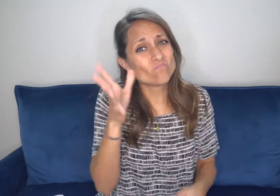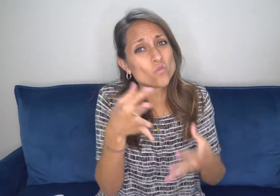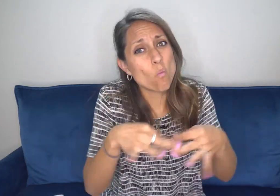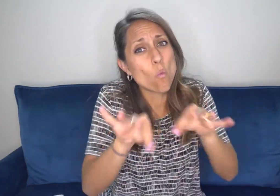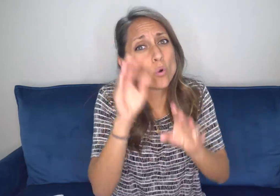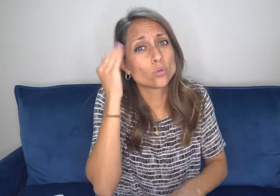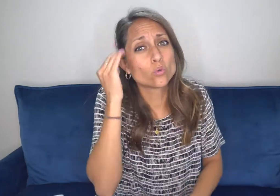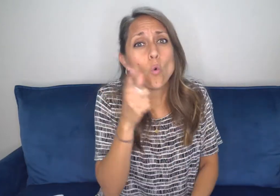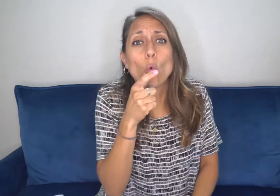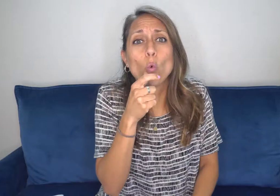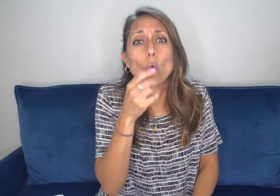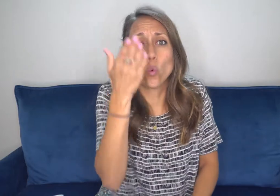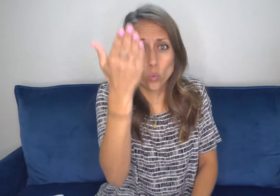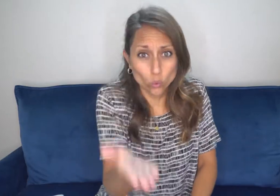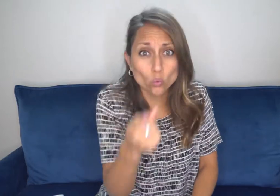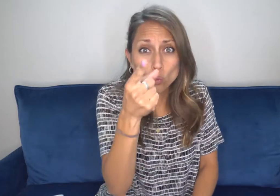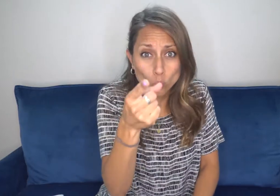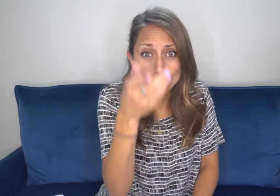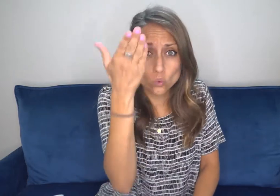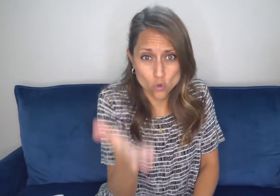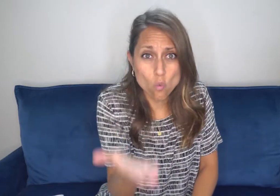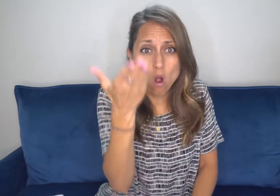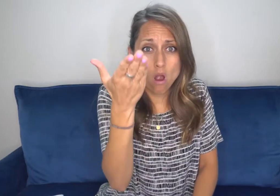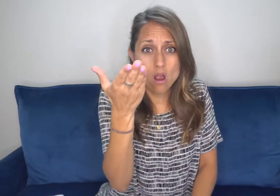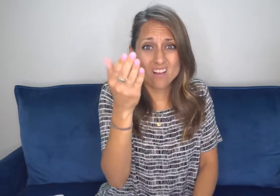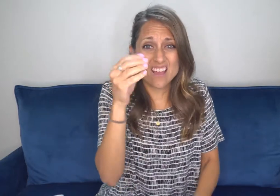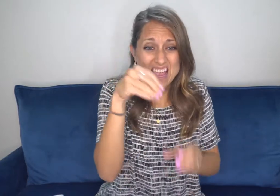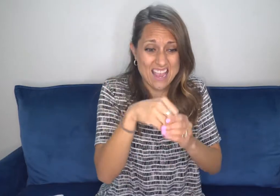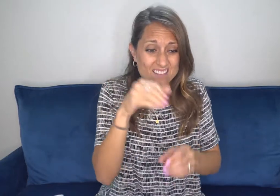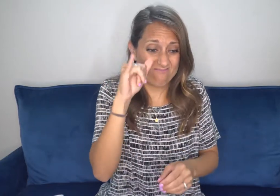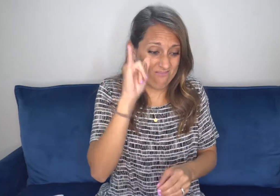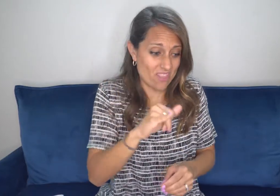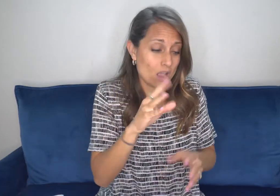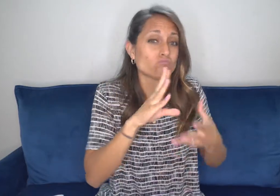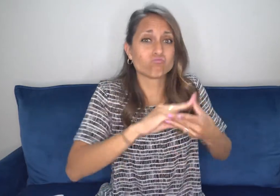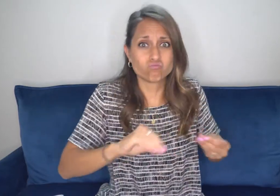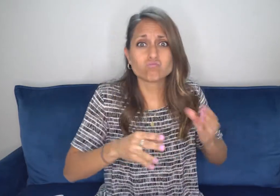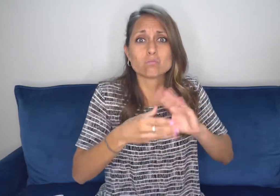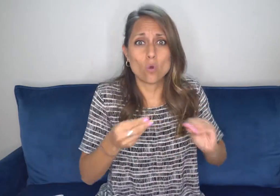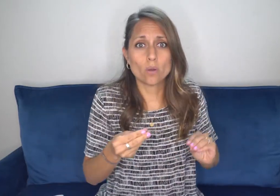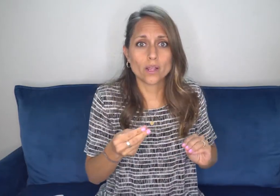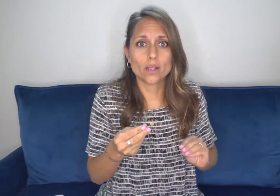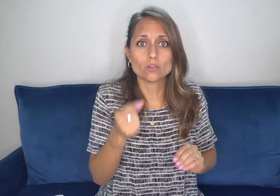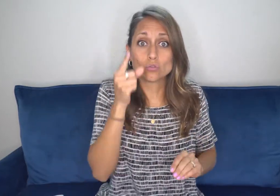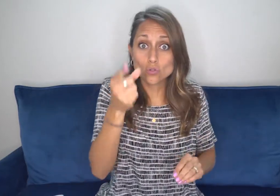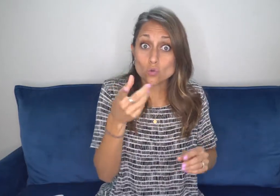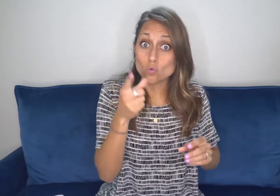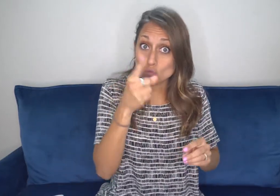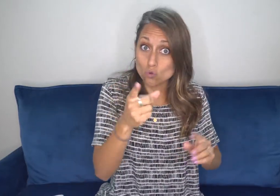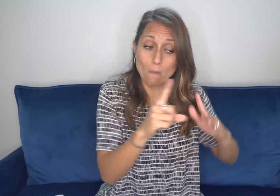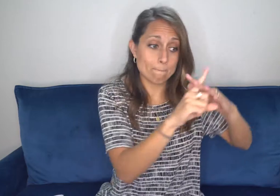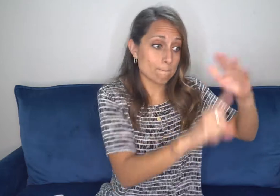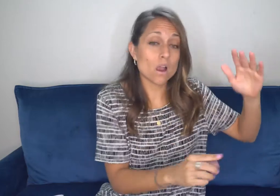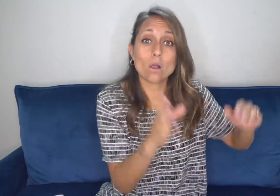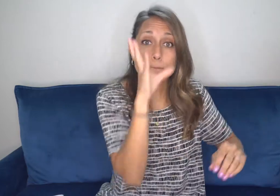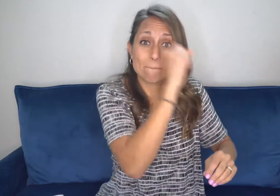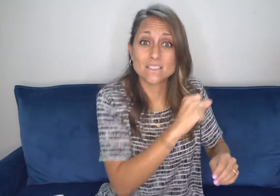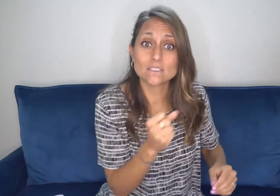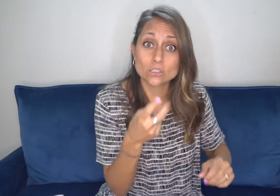crucial for us to know who we are. Who are you in this story? Are you the lost sheep?